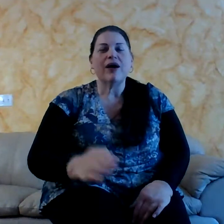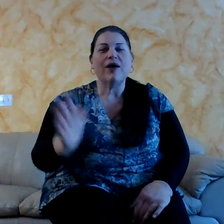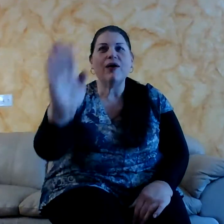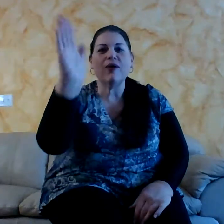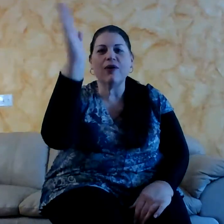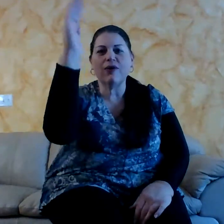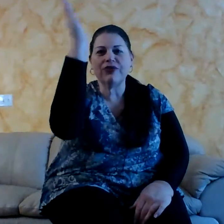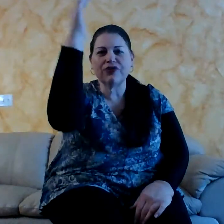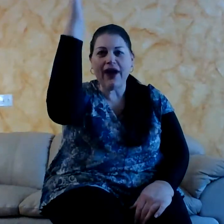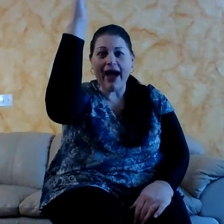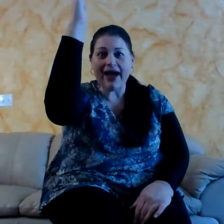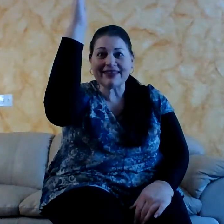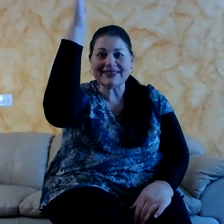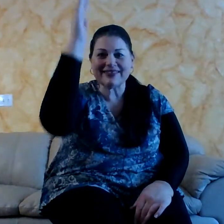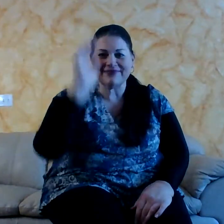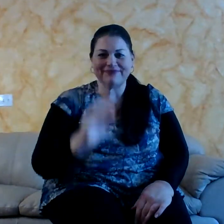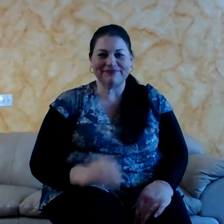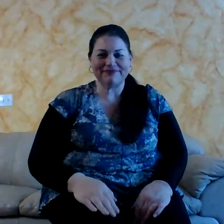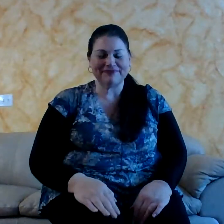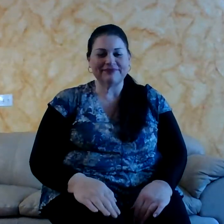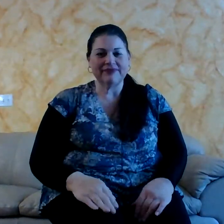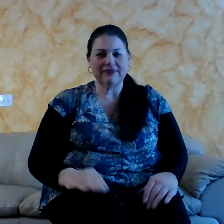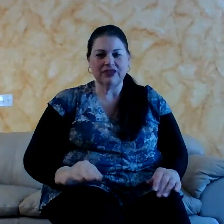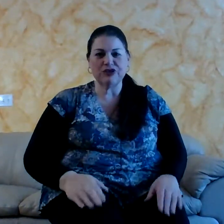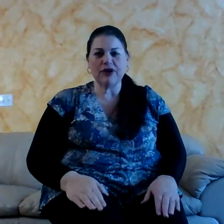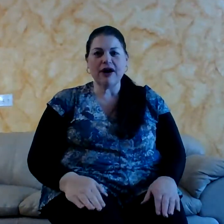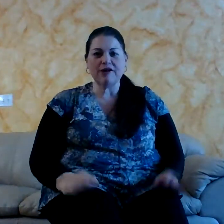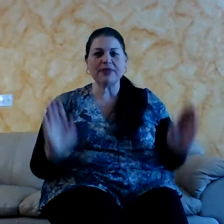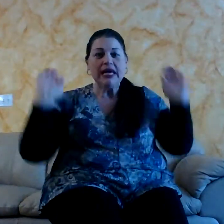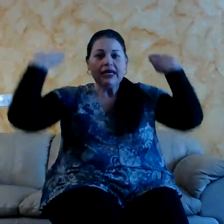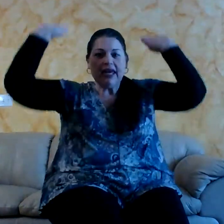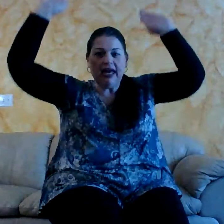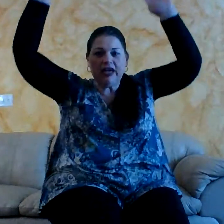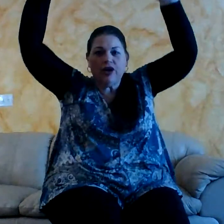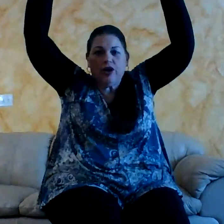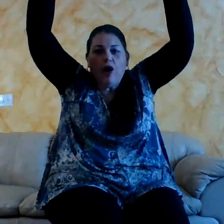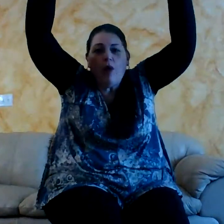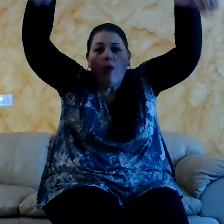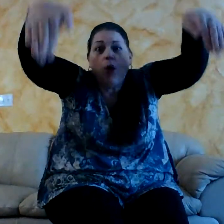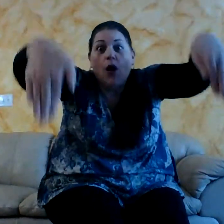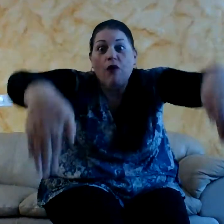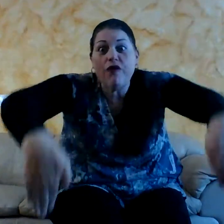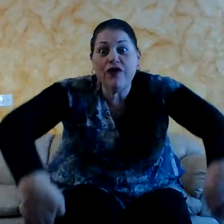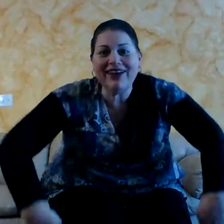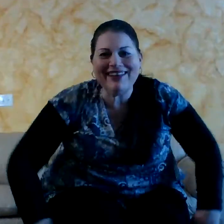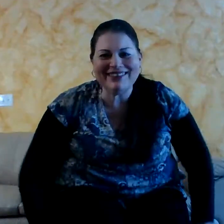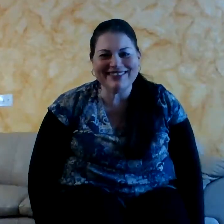Oh, the grass. Put your arms. We can't go over it. We